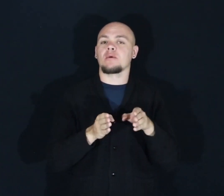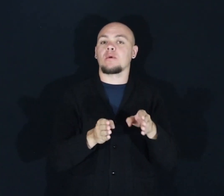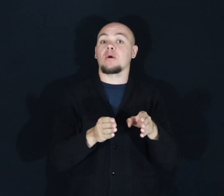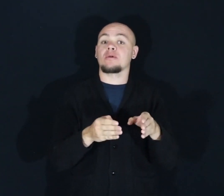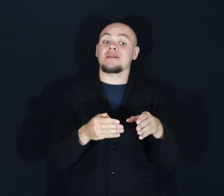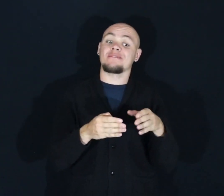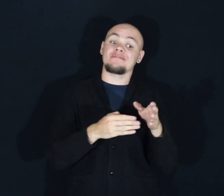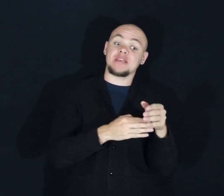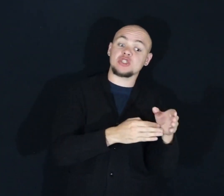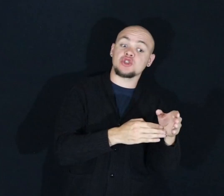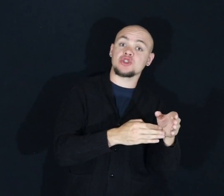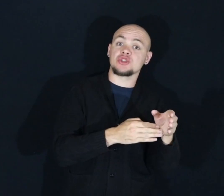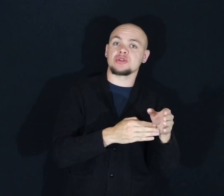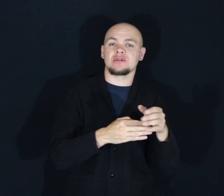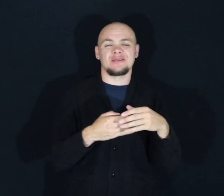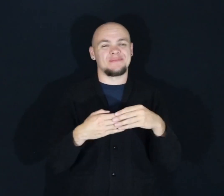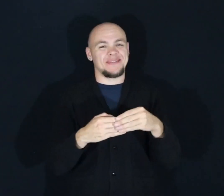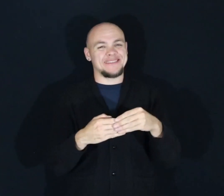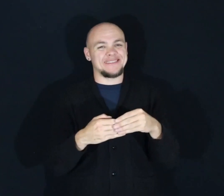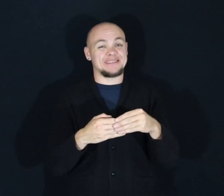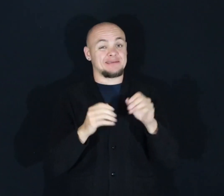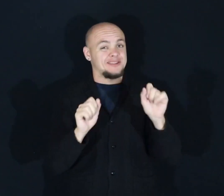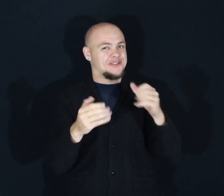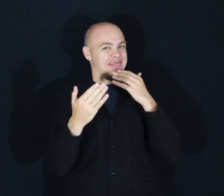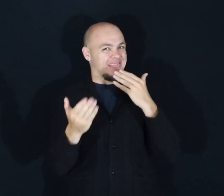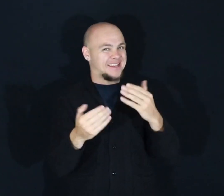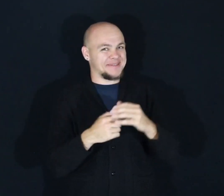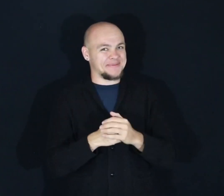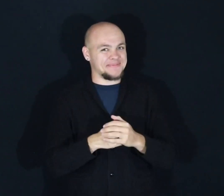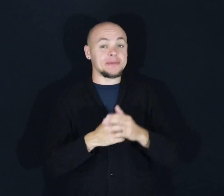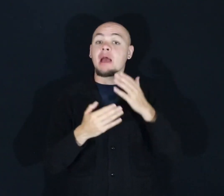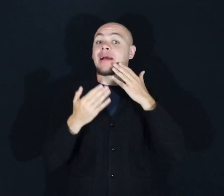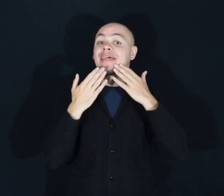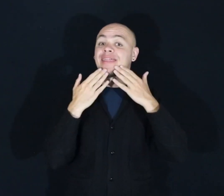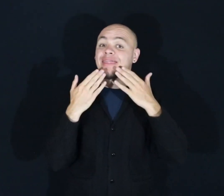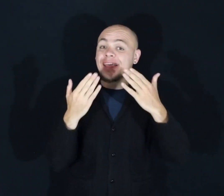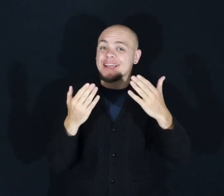plastics to thank. Thank you.